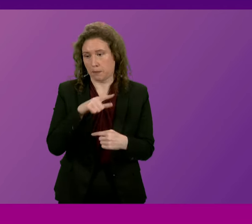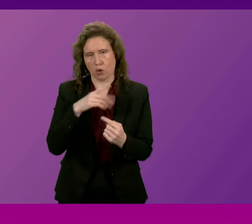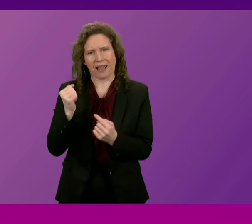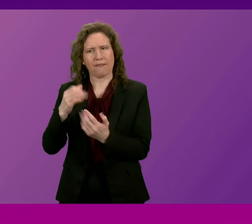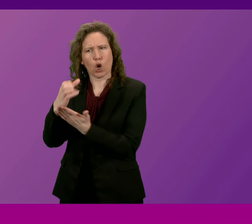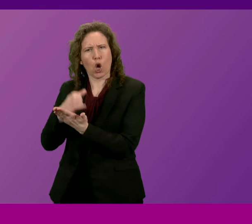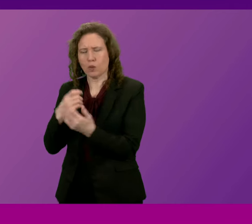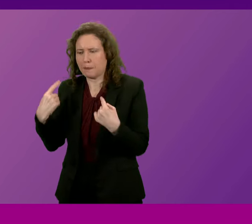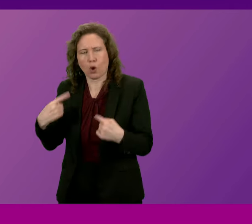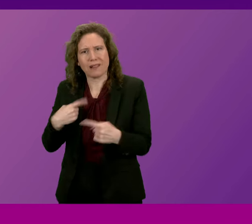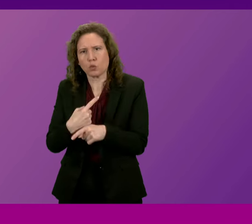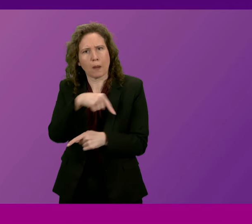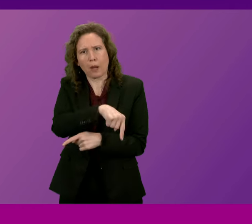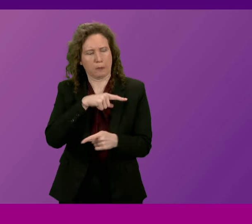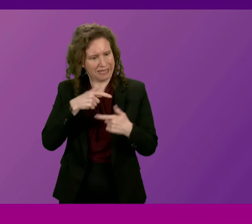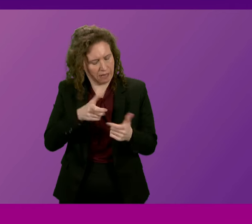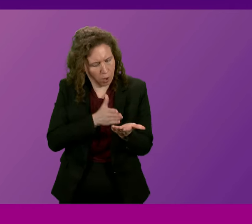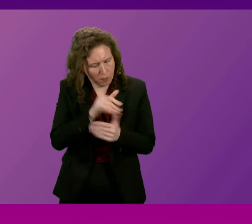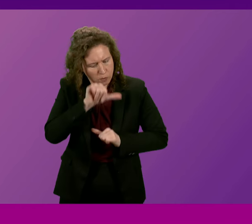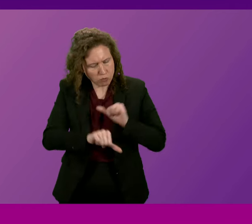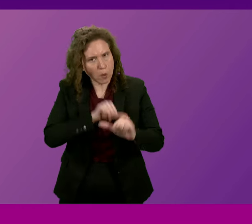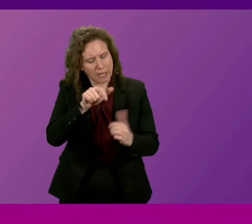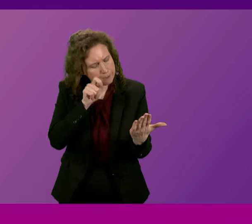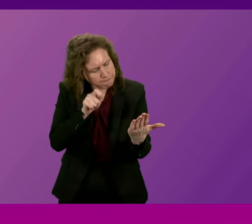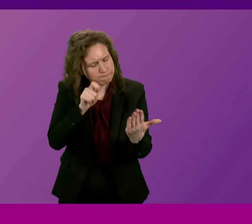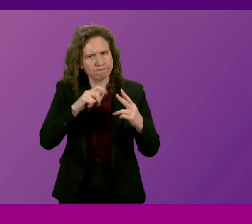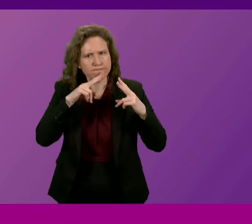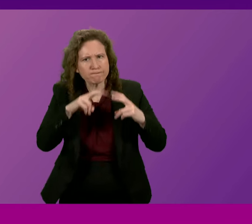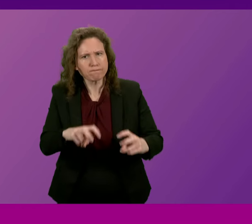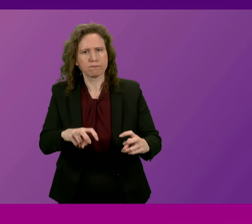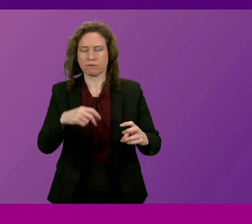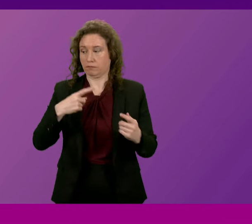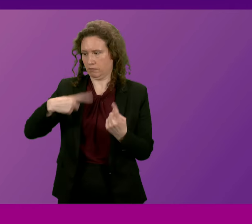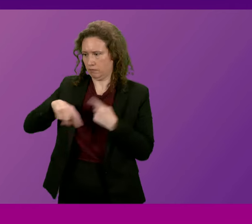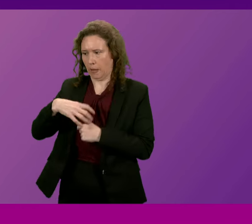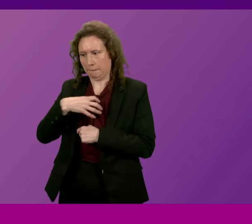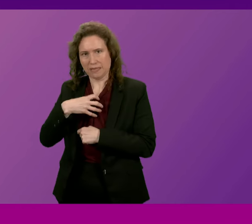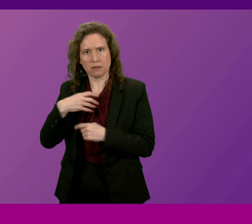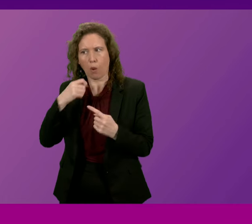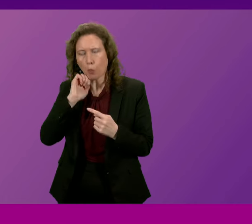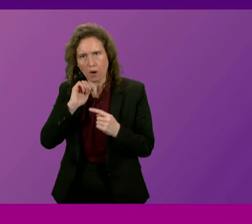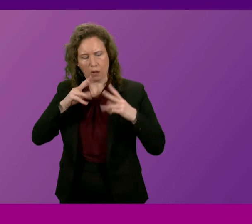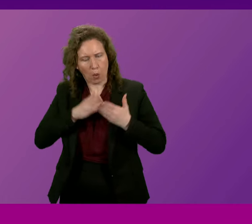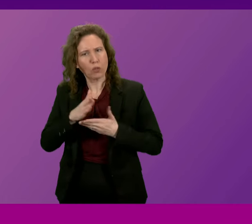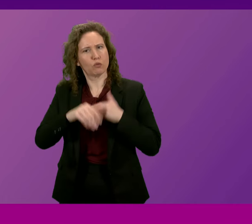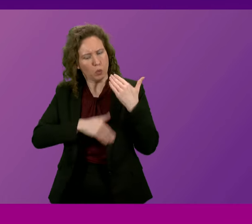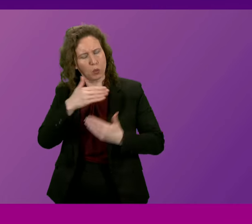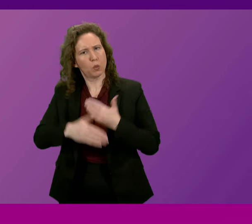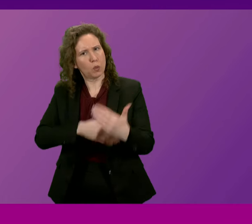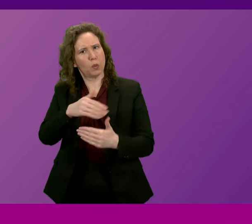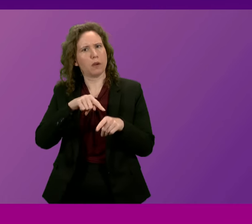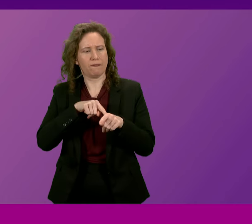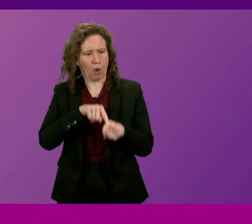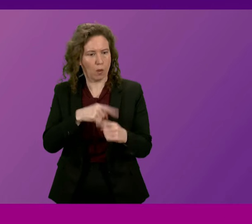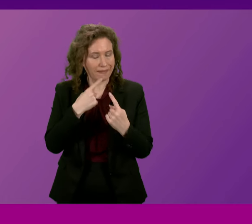about it. There will be processes of scrutiny to be undertaken which ministers will undertake on the basis of the